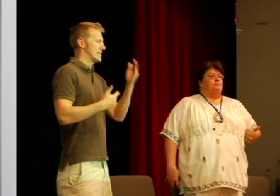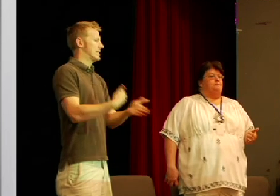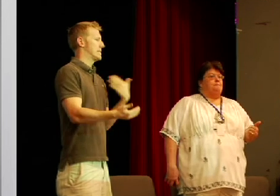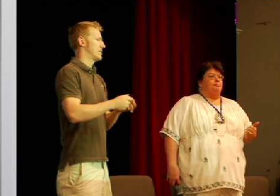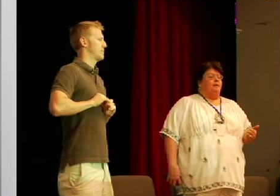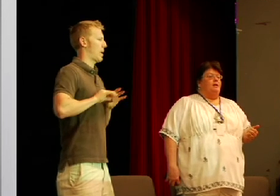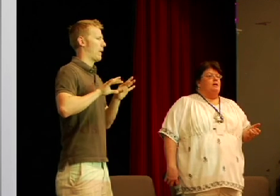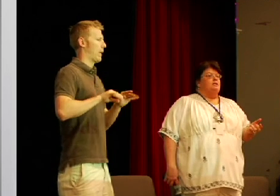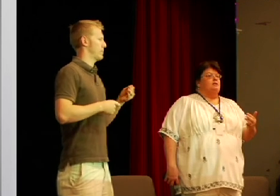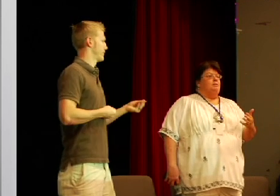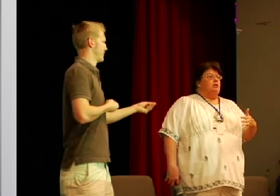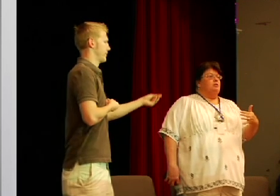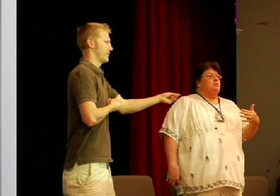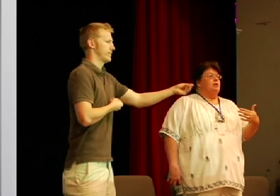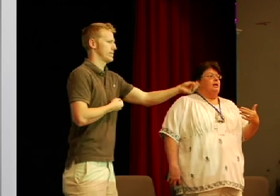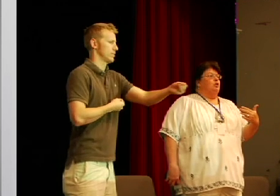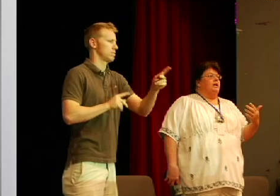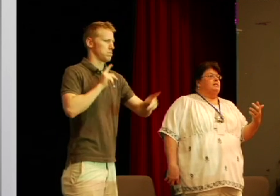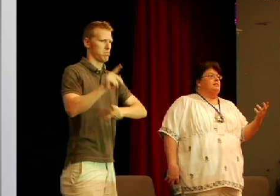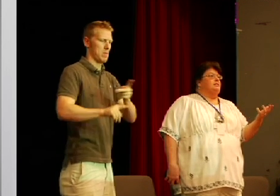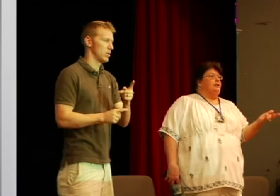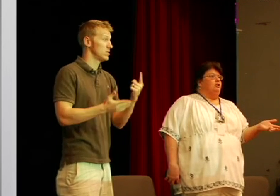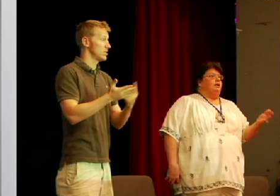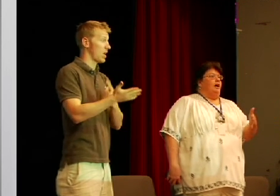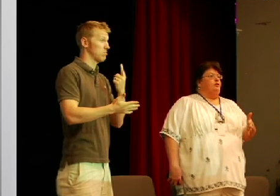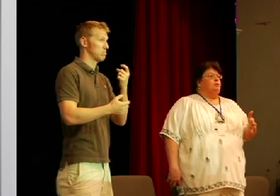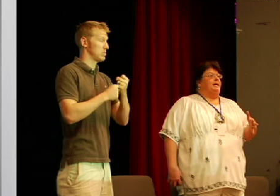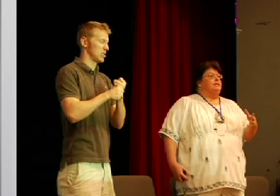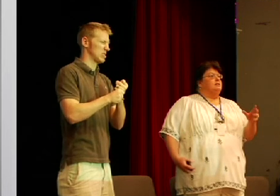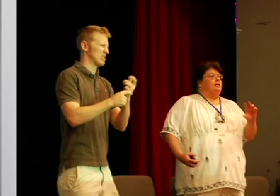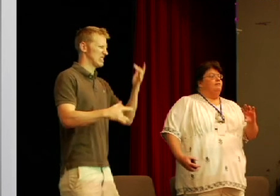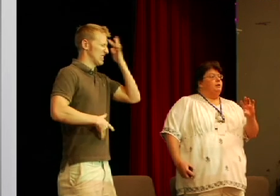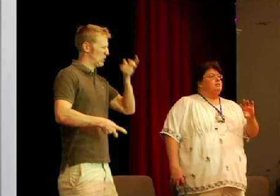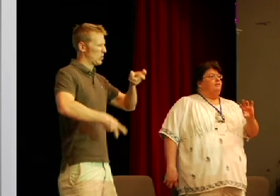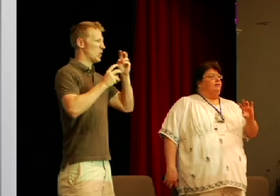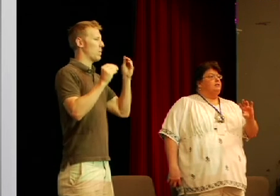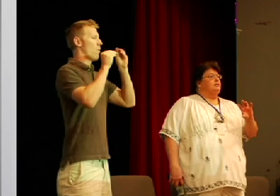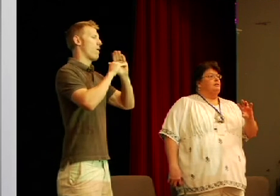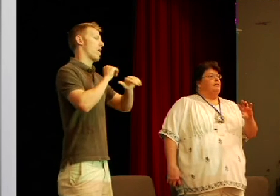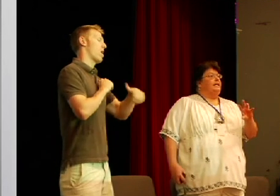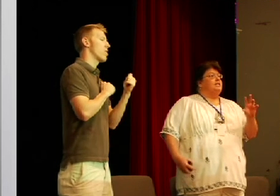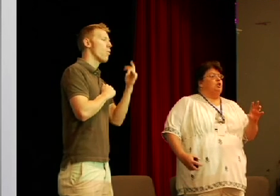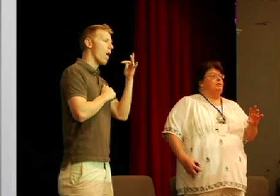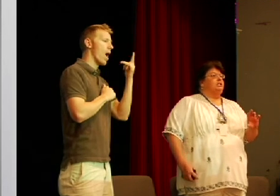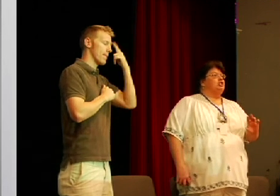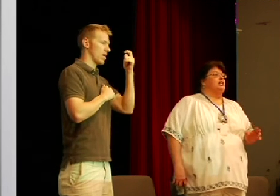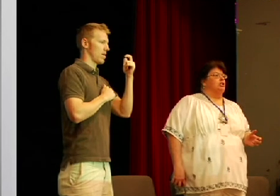some years you get sicker than others because the influenza virus that is in humans can change a